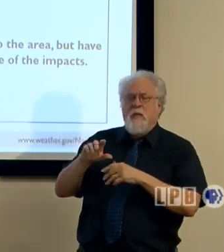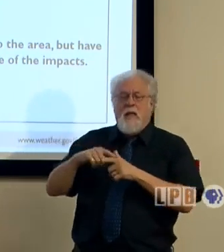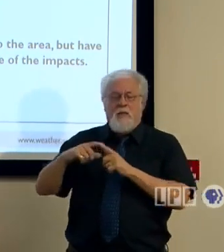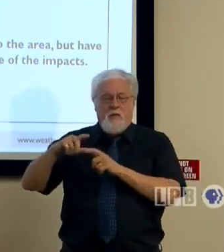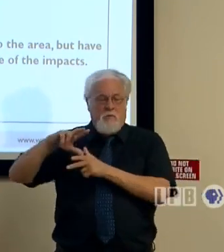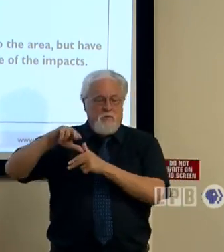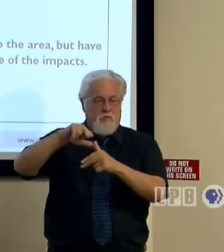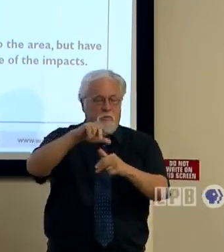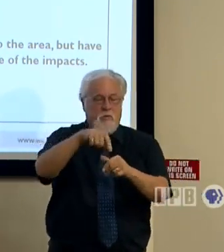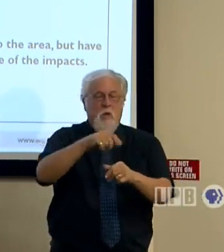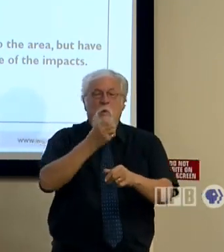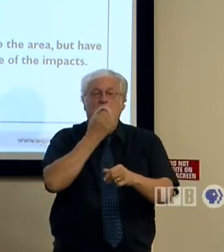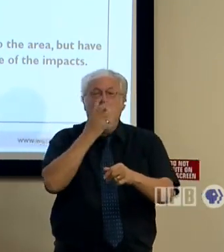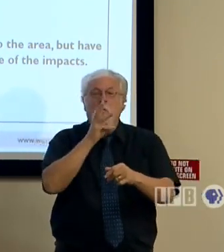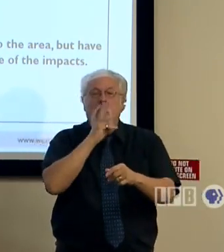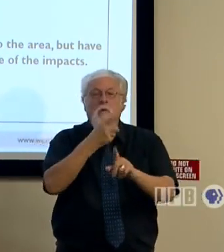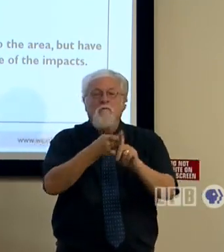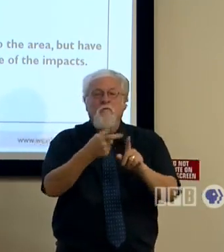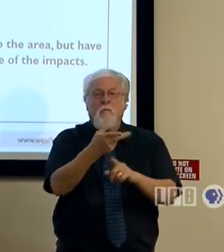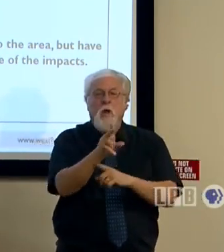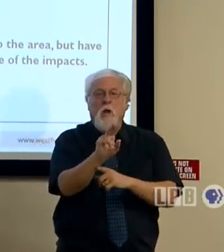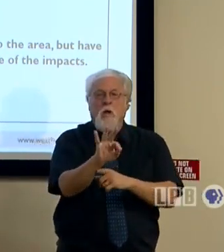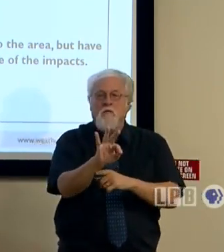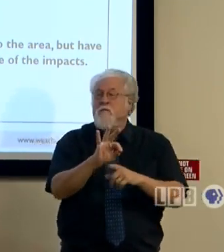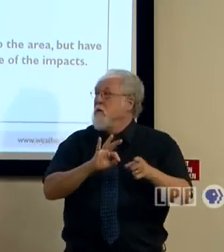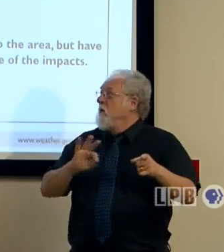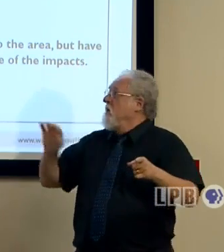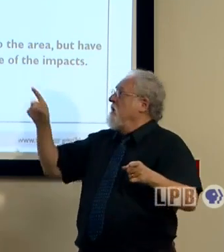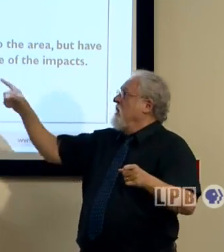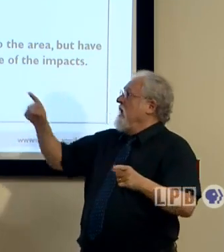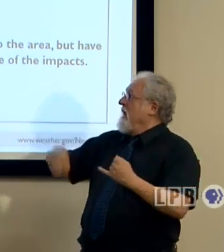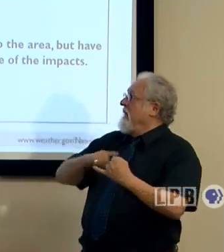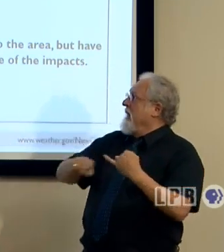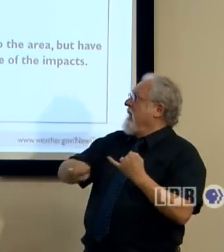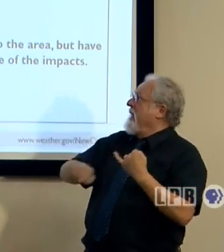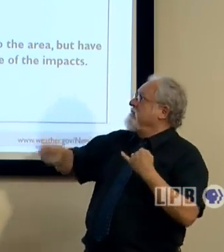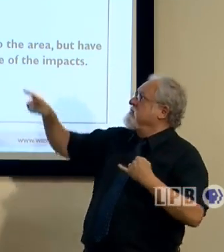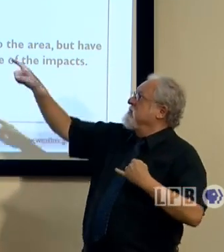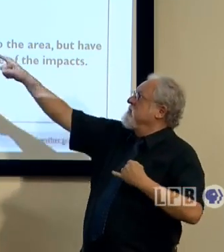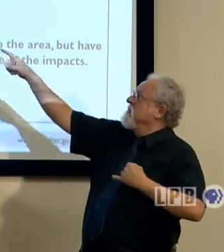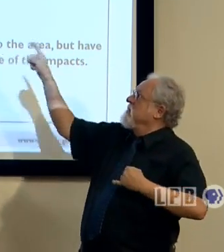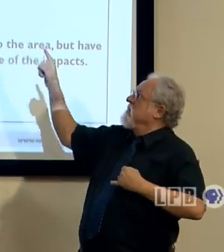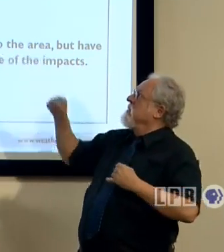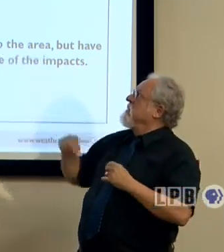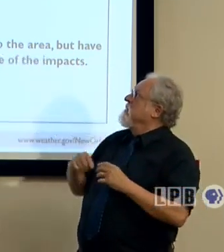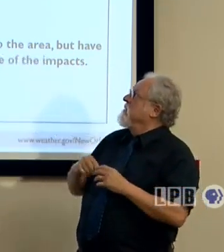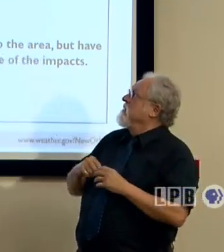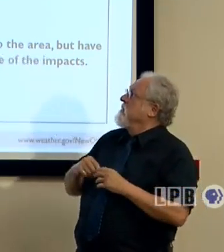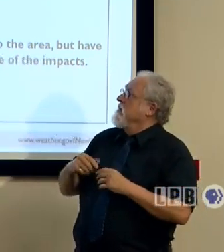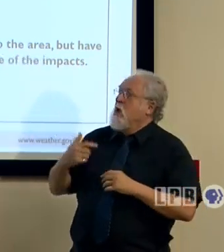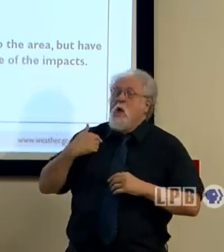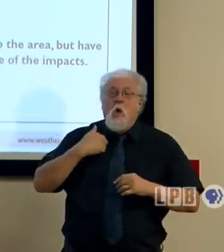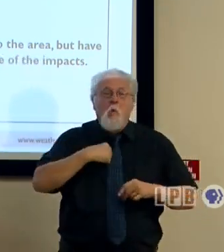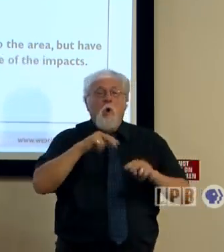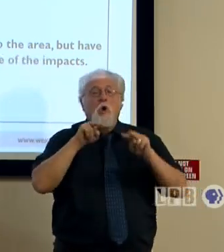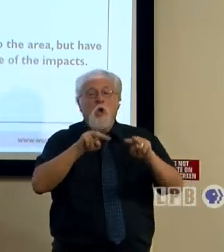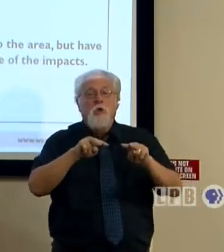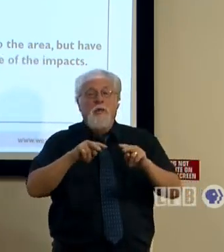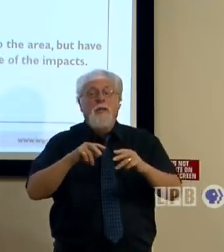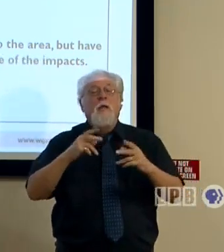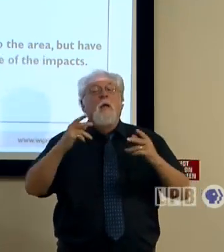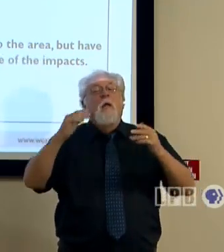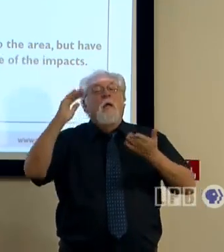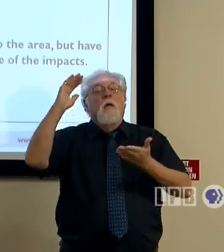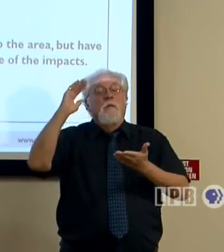of the Gulf of Mexico. And one of the key elements, that last one there, though we are looking at possible weakening to